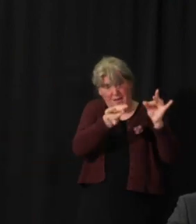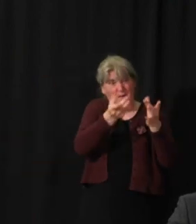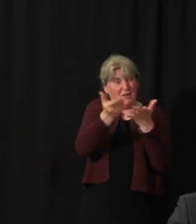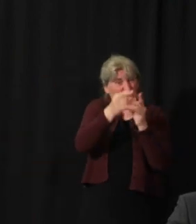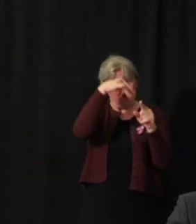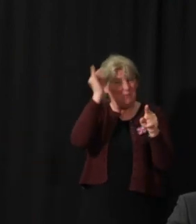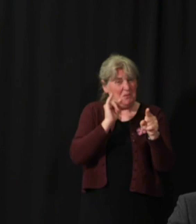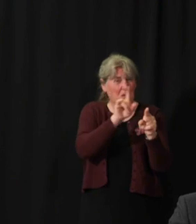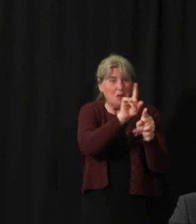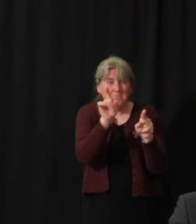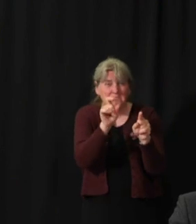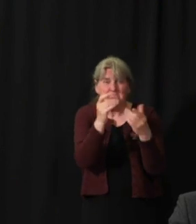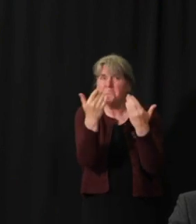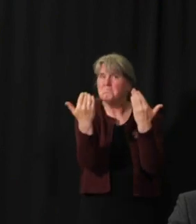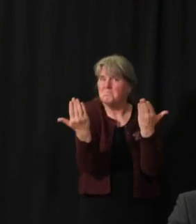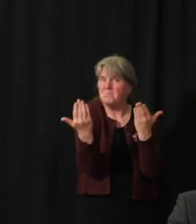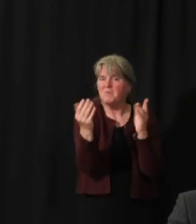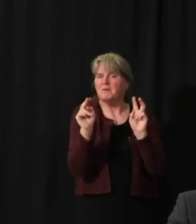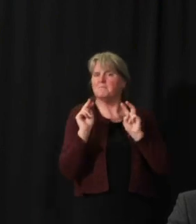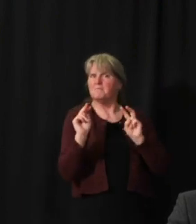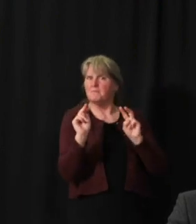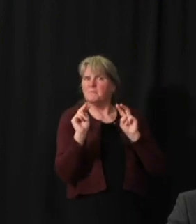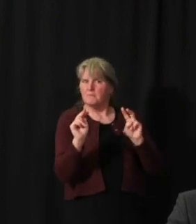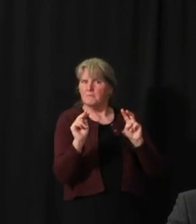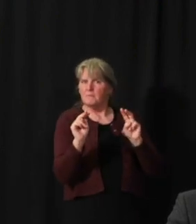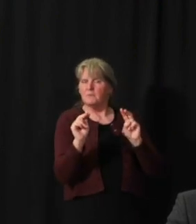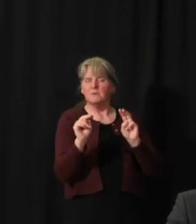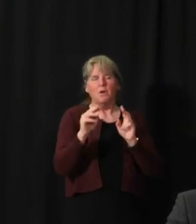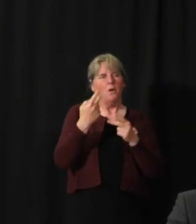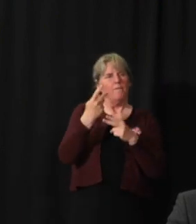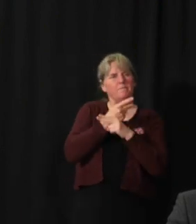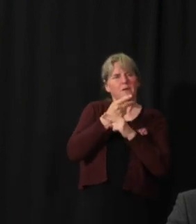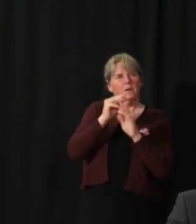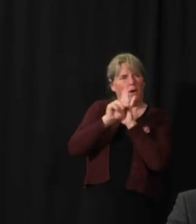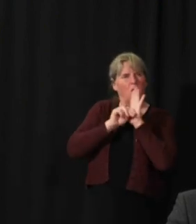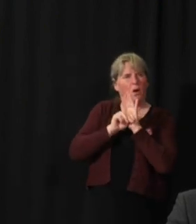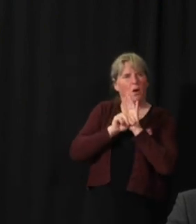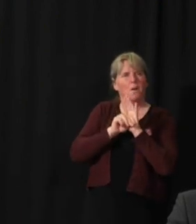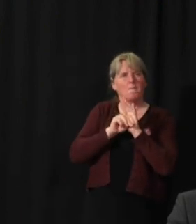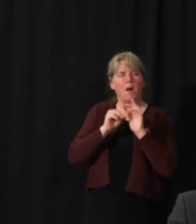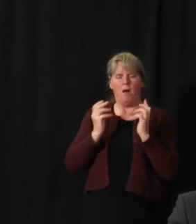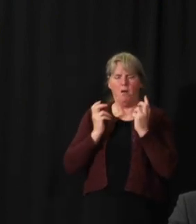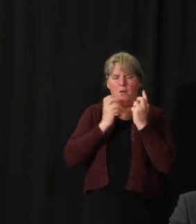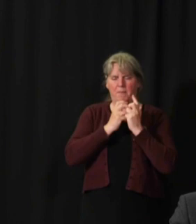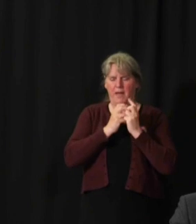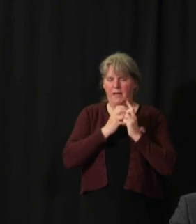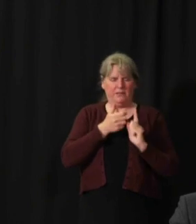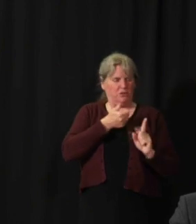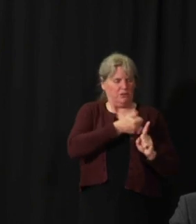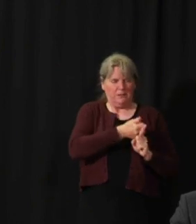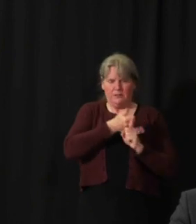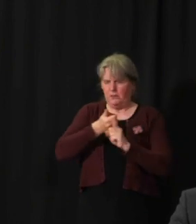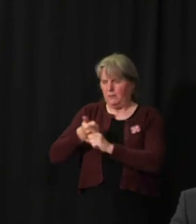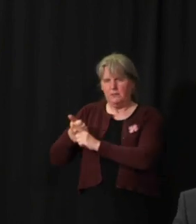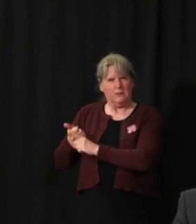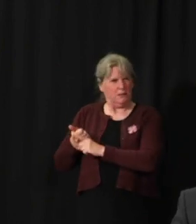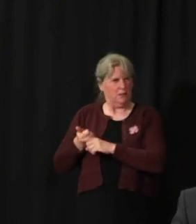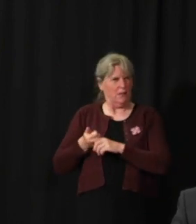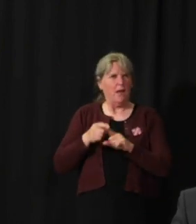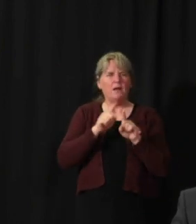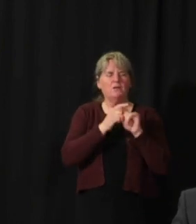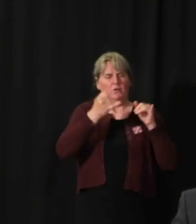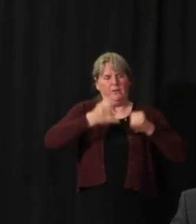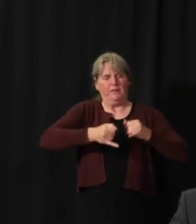that's where we can start to explore models that are based on individual behavior, which